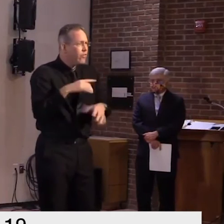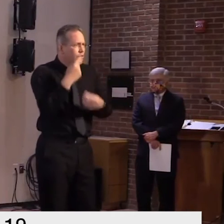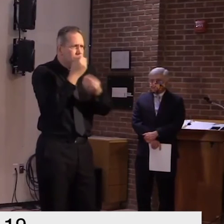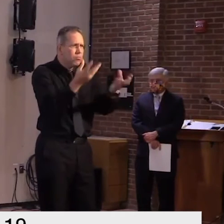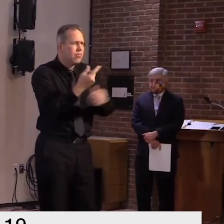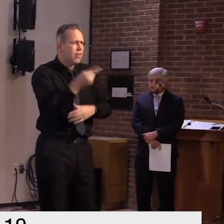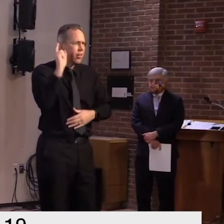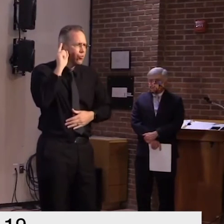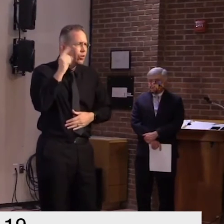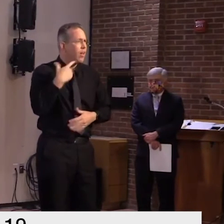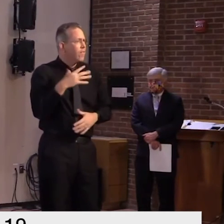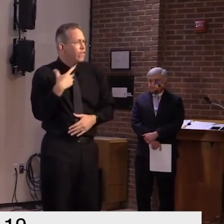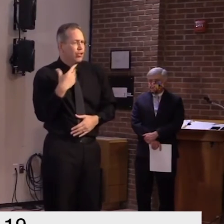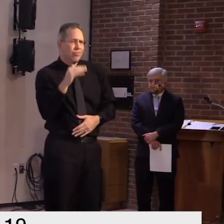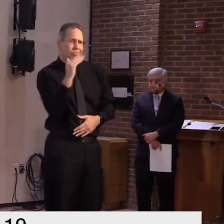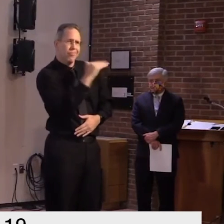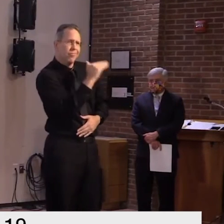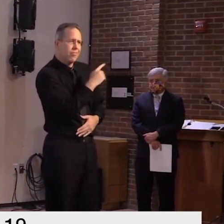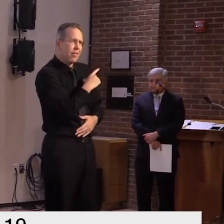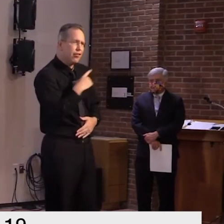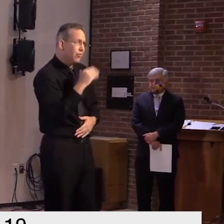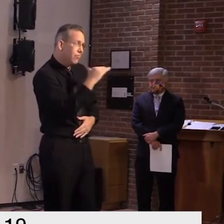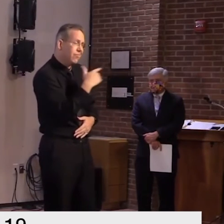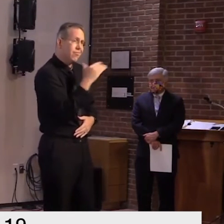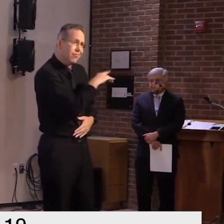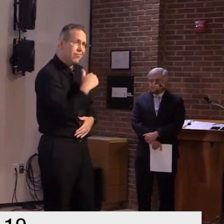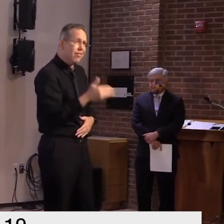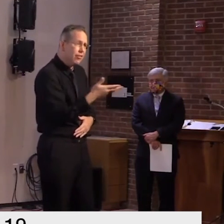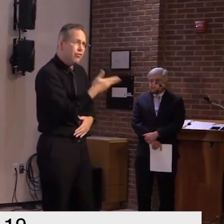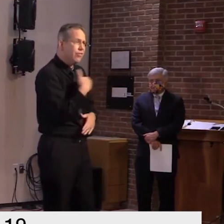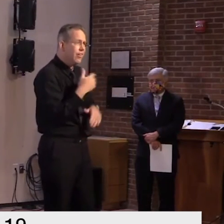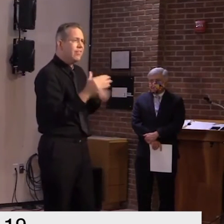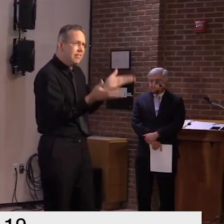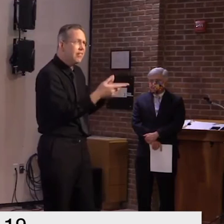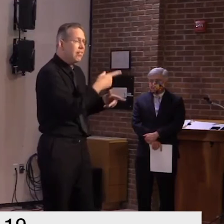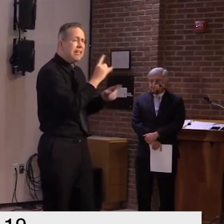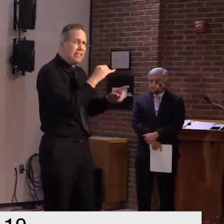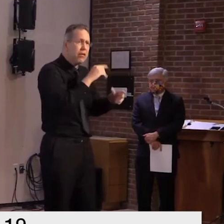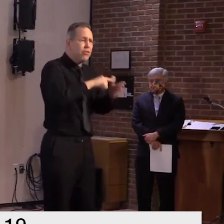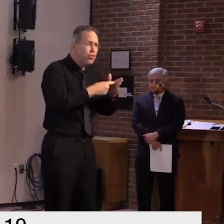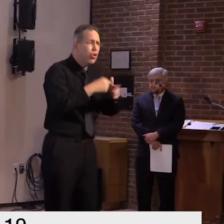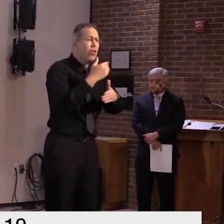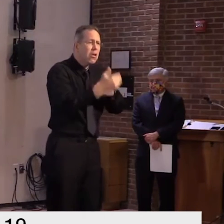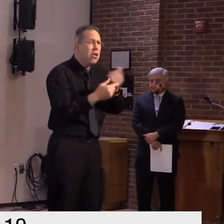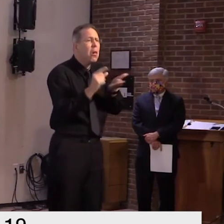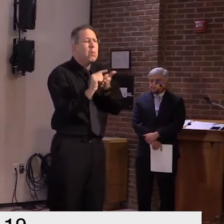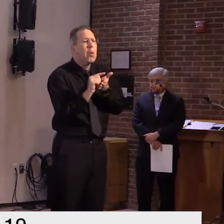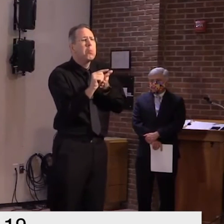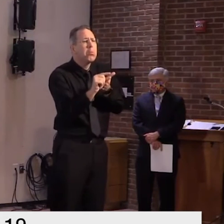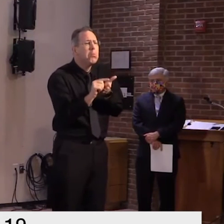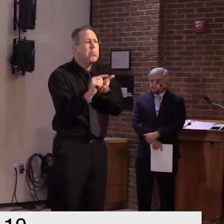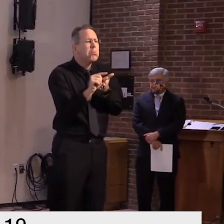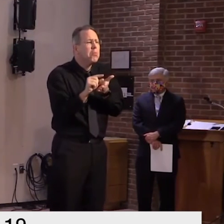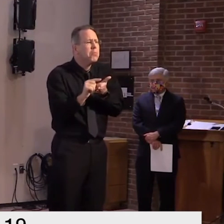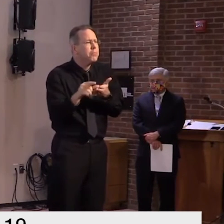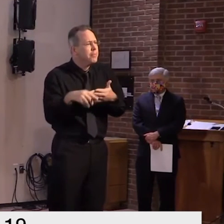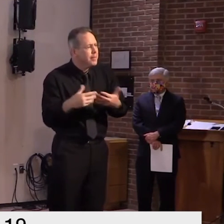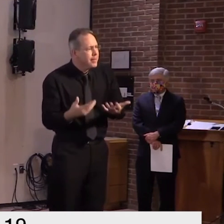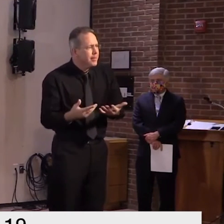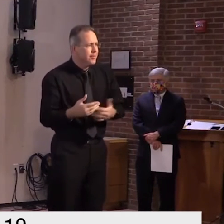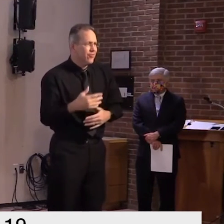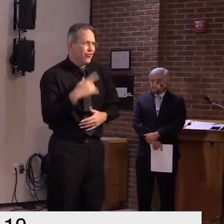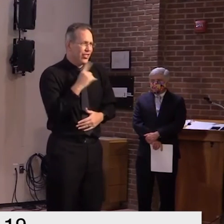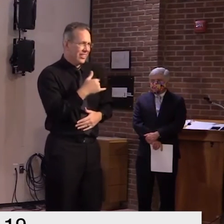this and we're appreciative uh of them taking this first step but it was really in some respects only 70 million out of the